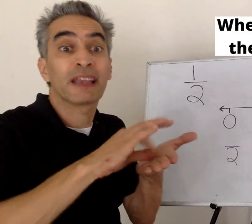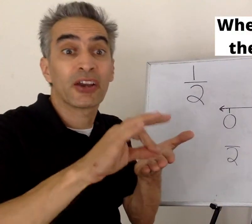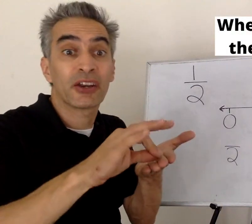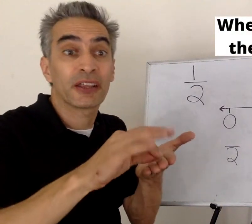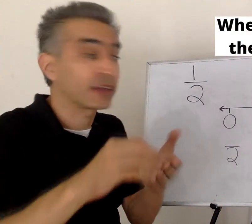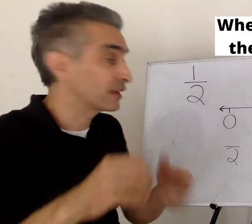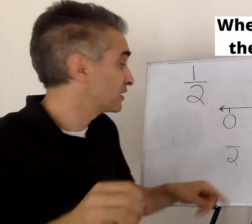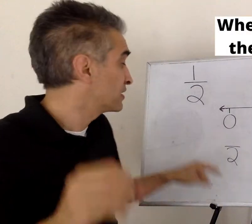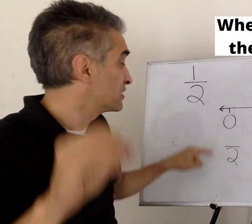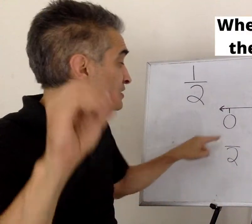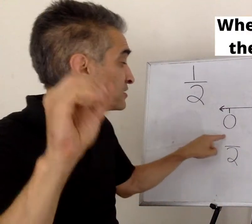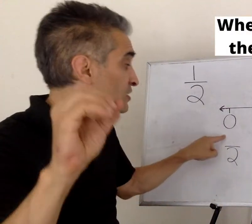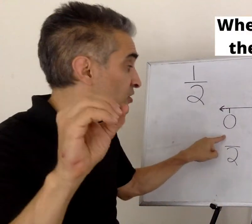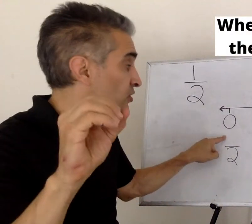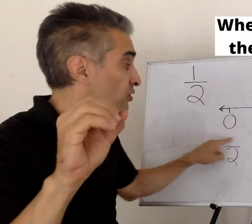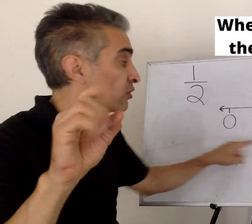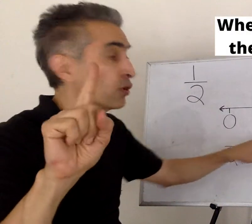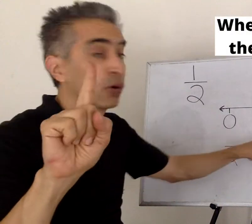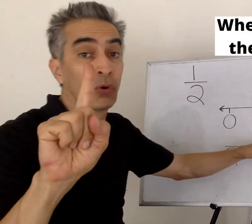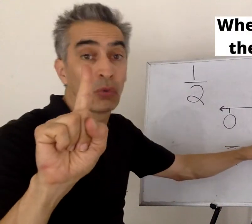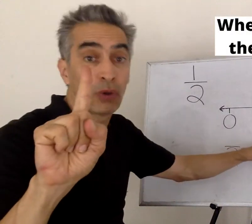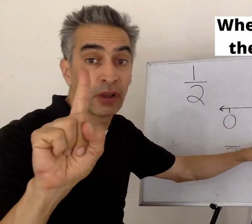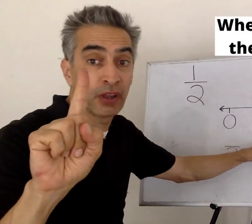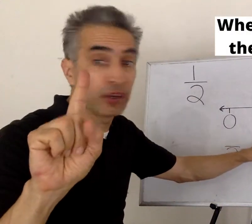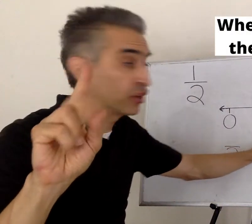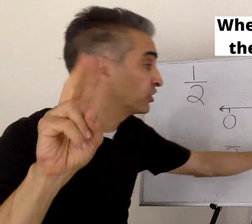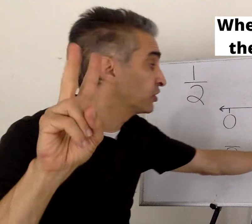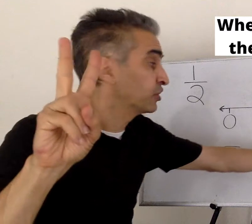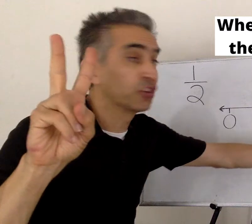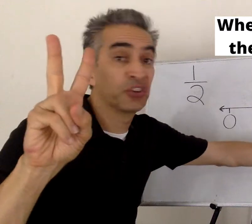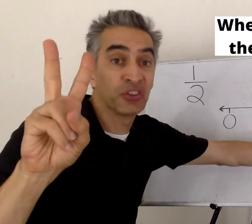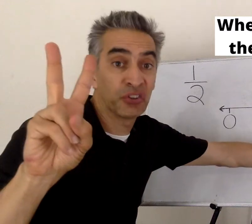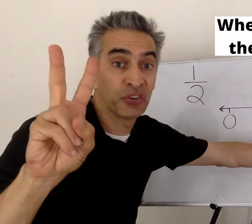Now we're going to start counting. Zero, one, two.